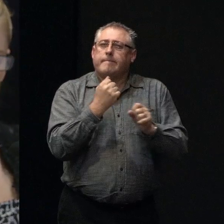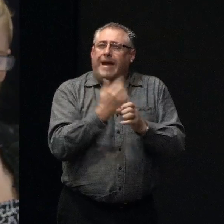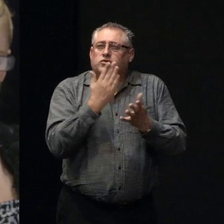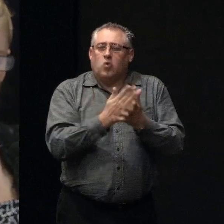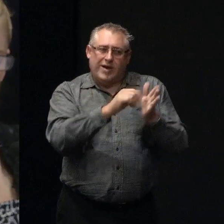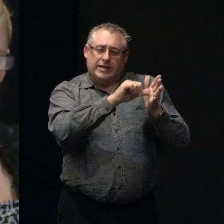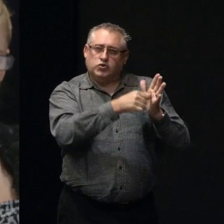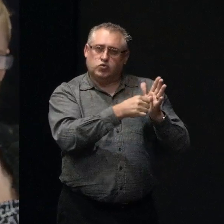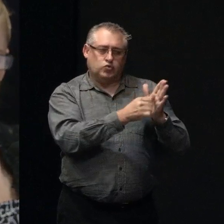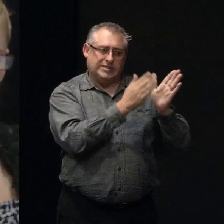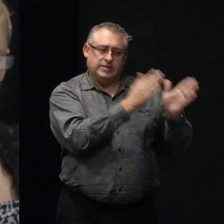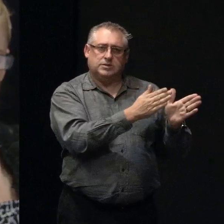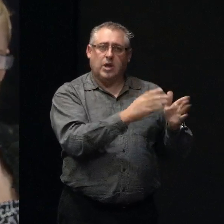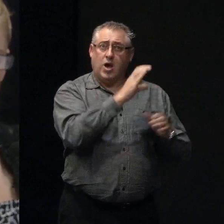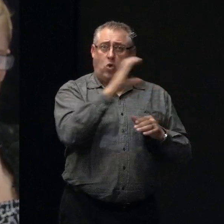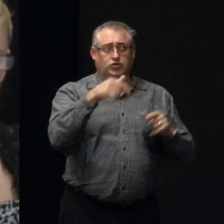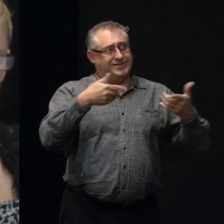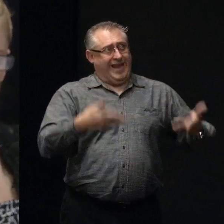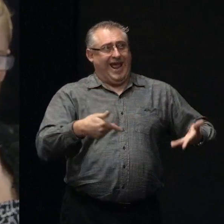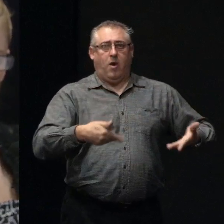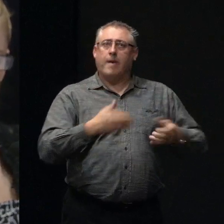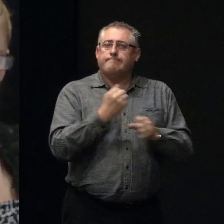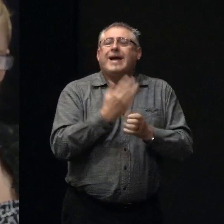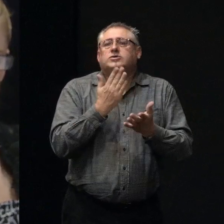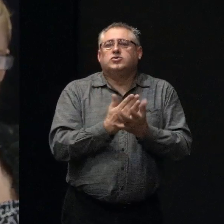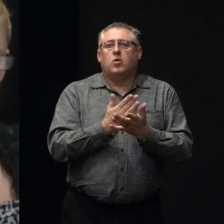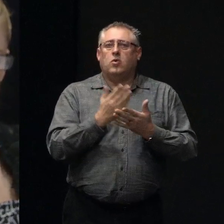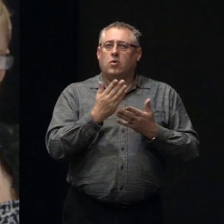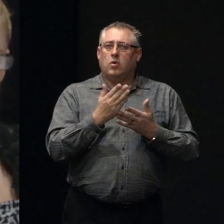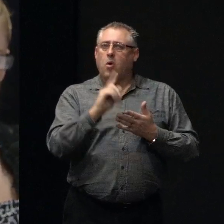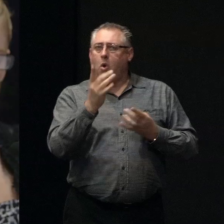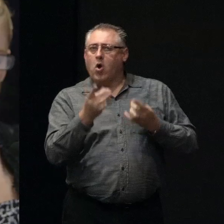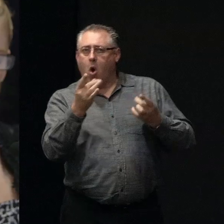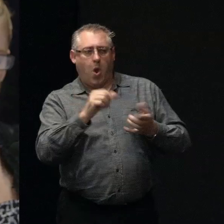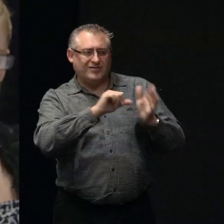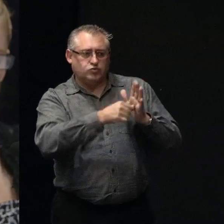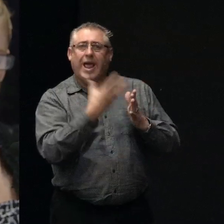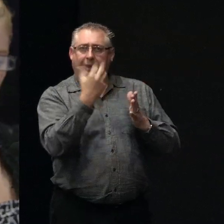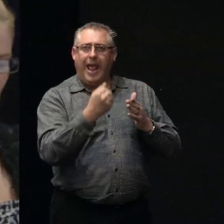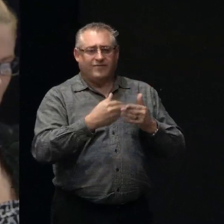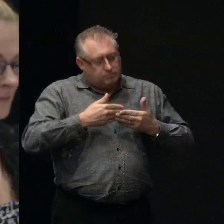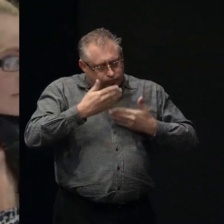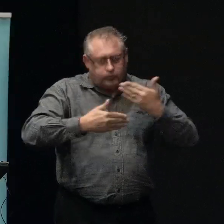you know, in the Christchurch market now, making sure that you have, what sort of insurance you have going forward.